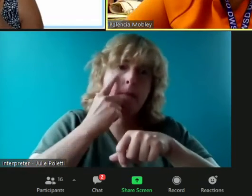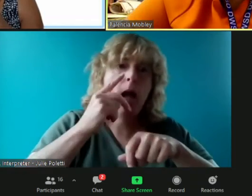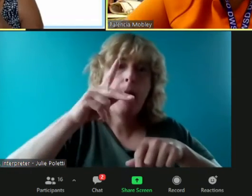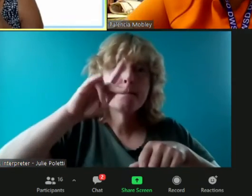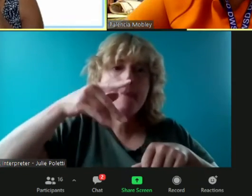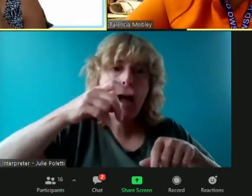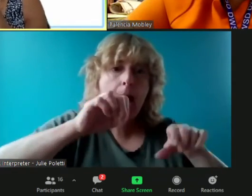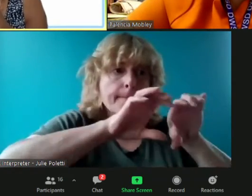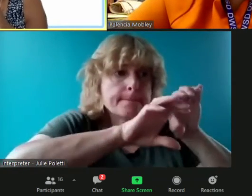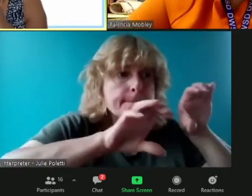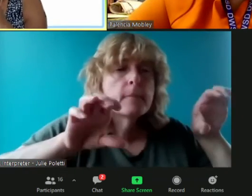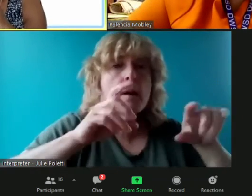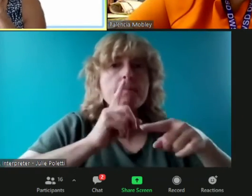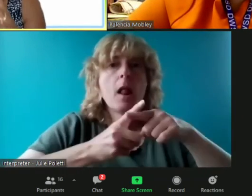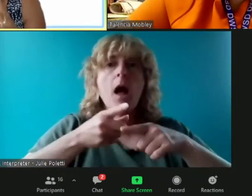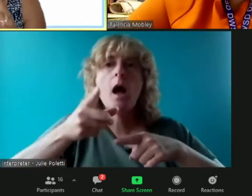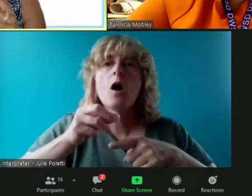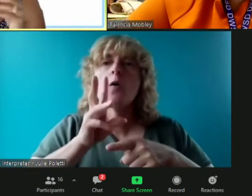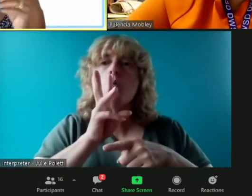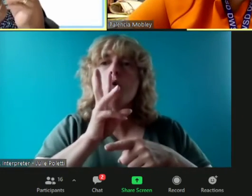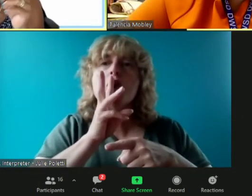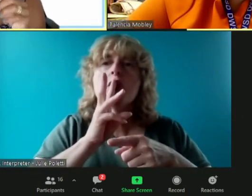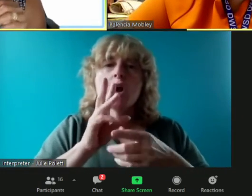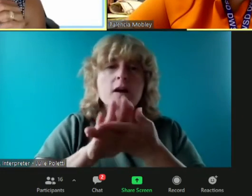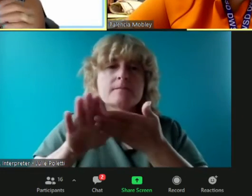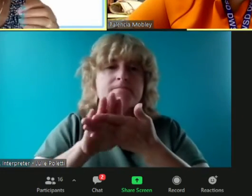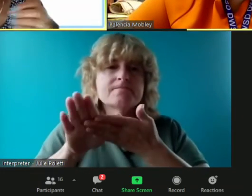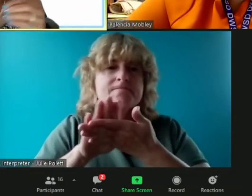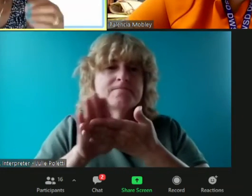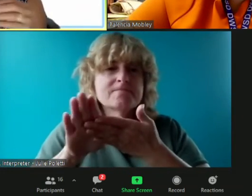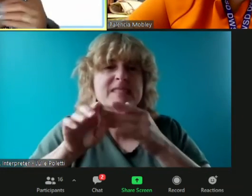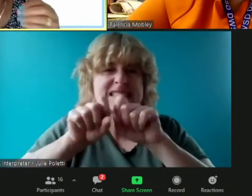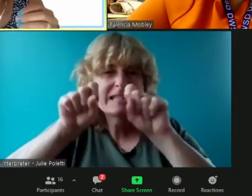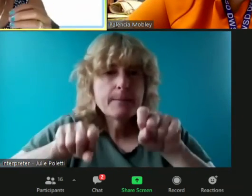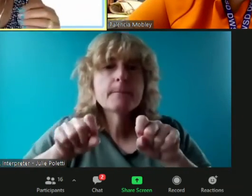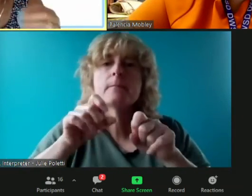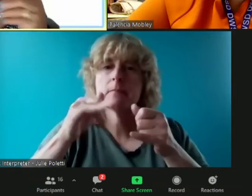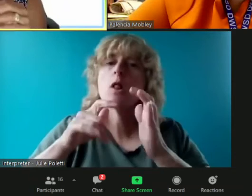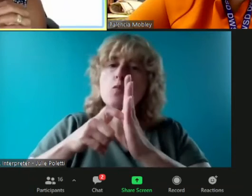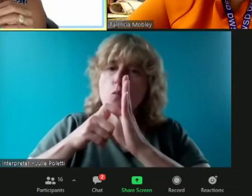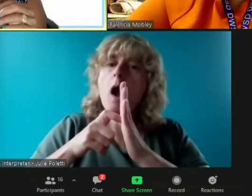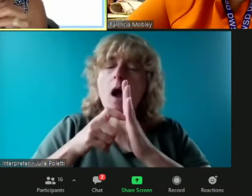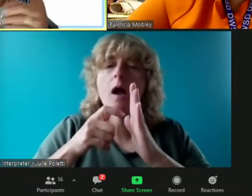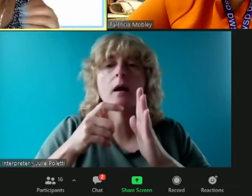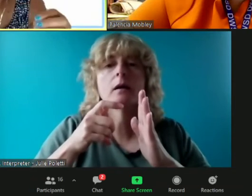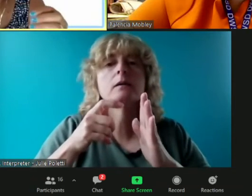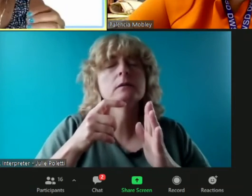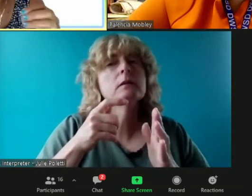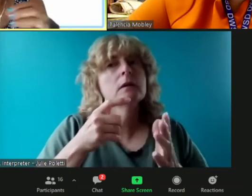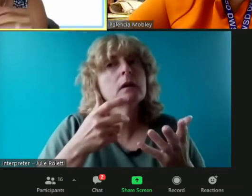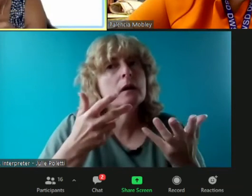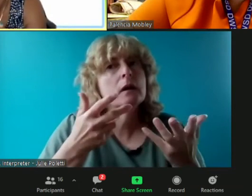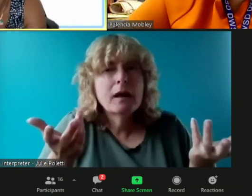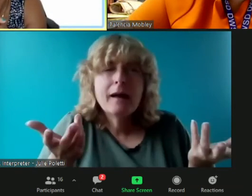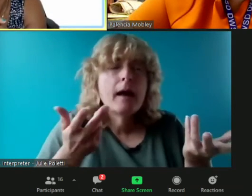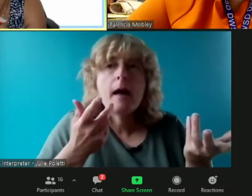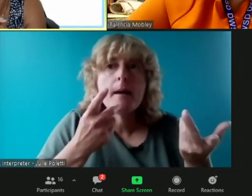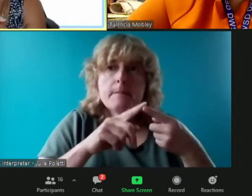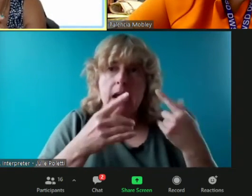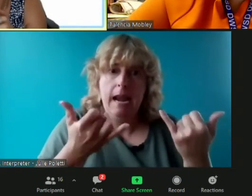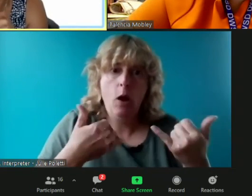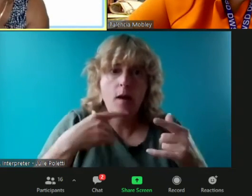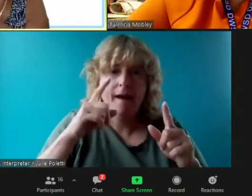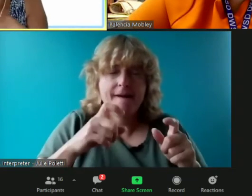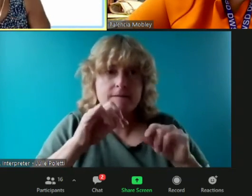still could be required yeah i'm so sorry yeah did you you really are helping us understand the complexity of it um